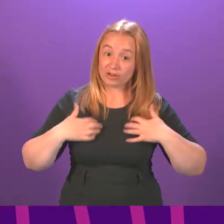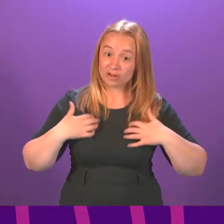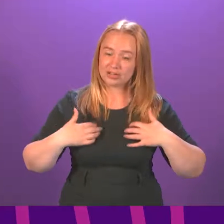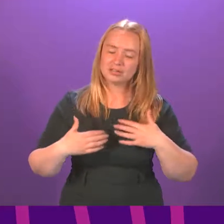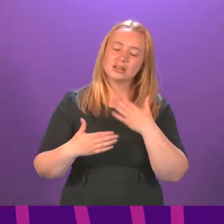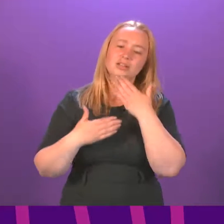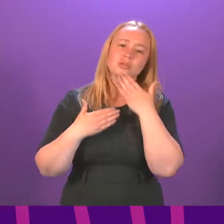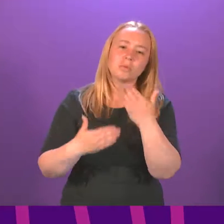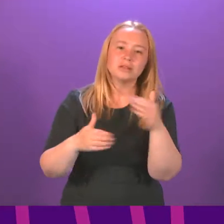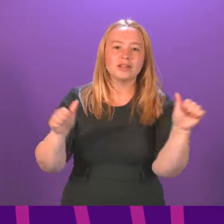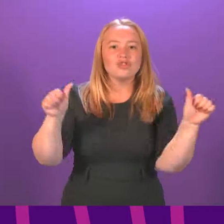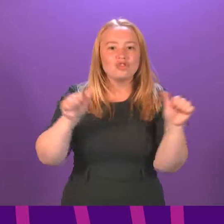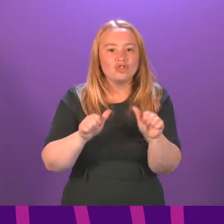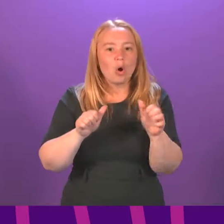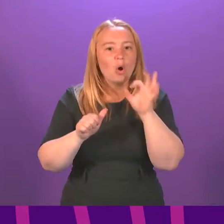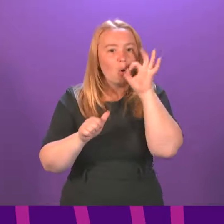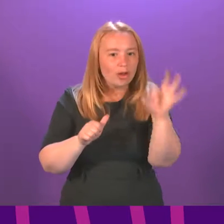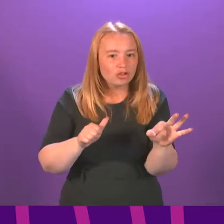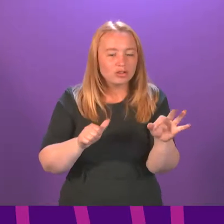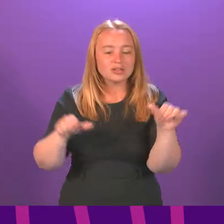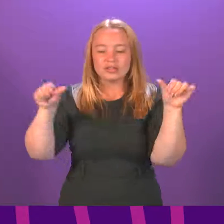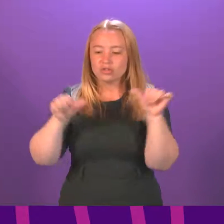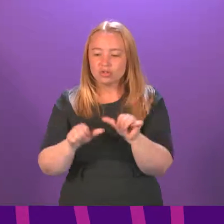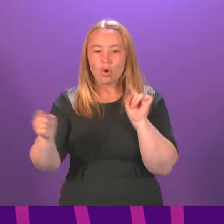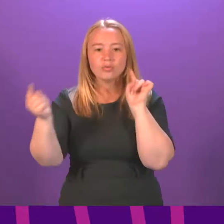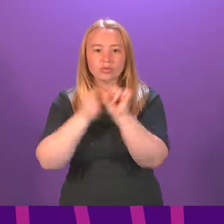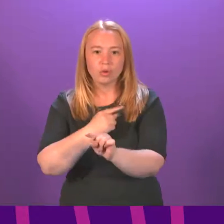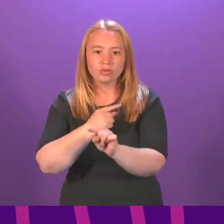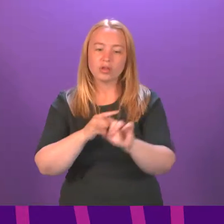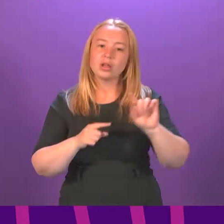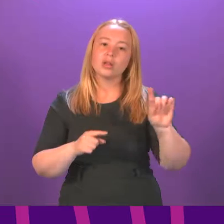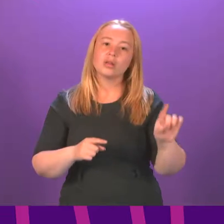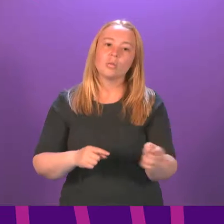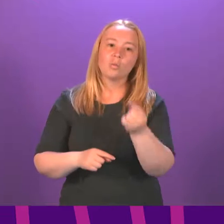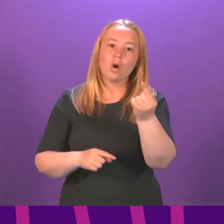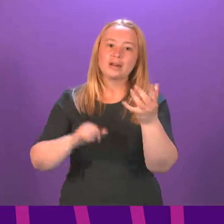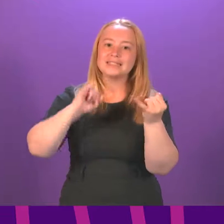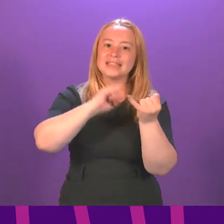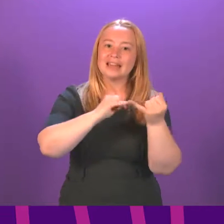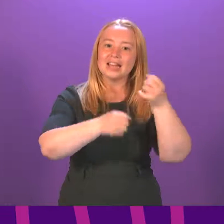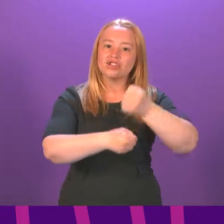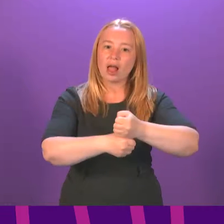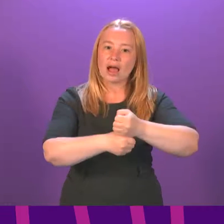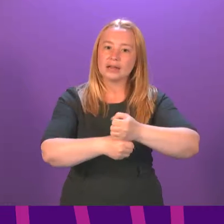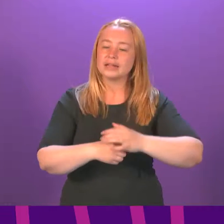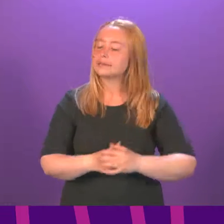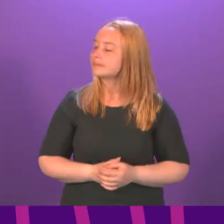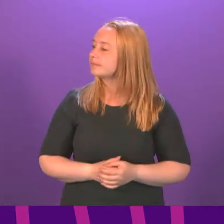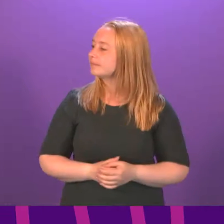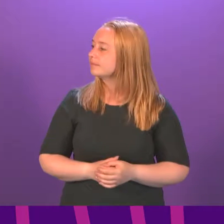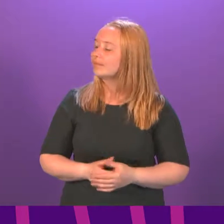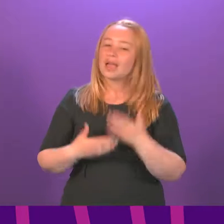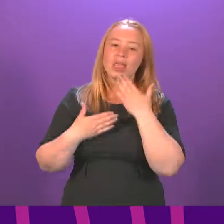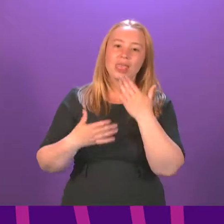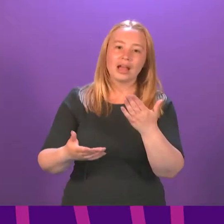grateful for short questions and succinct responses. And I call question number one, Sandesh Gulhani. Thank you,